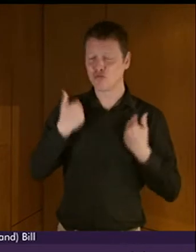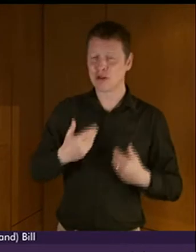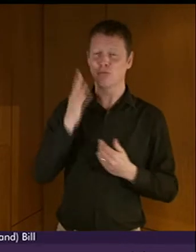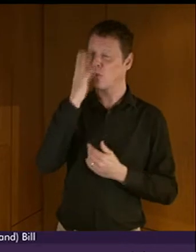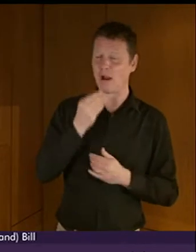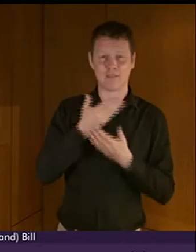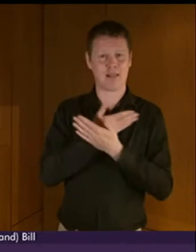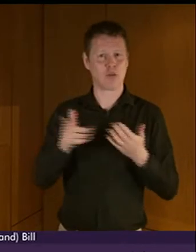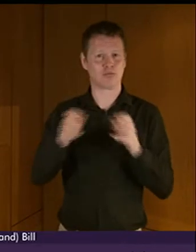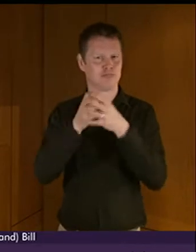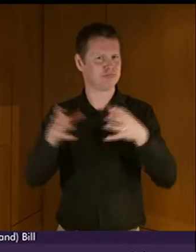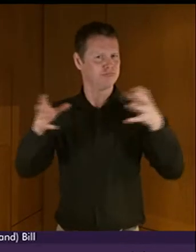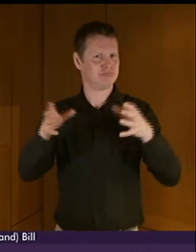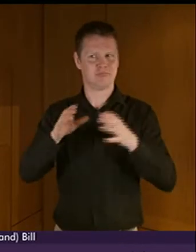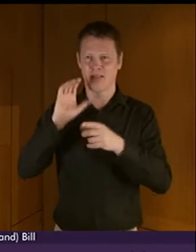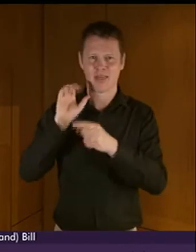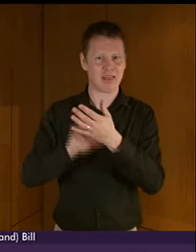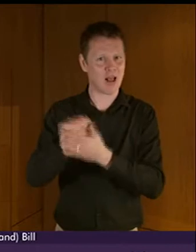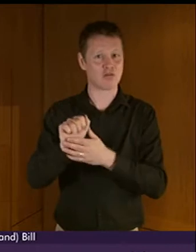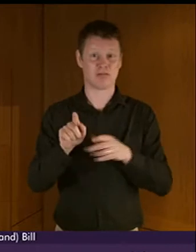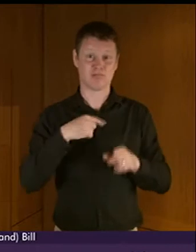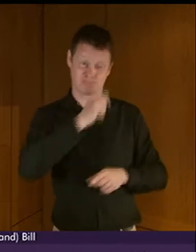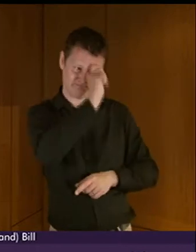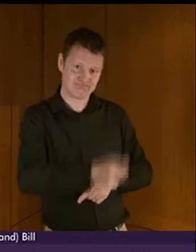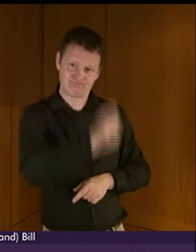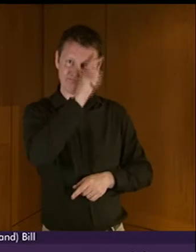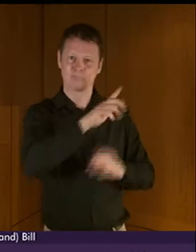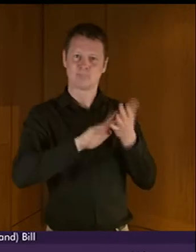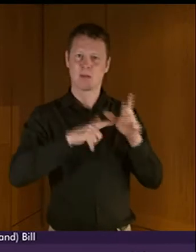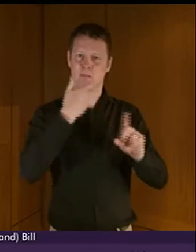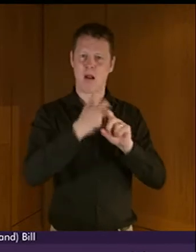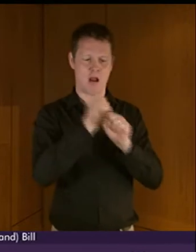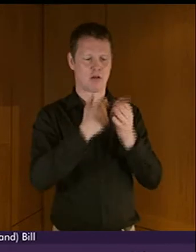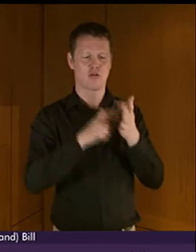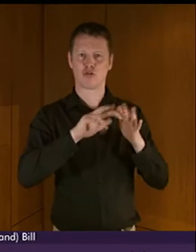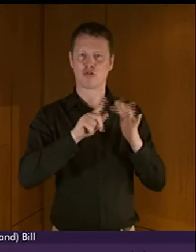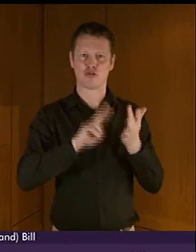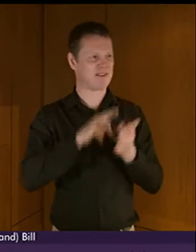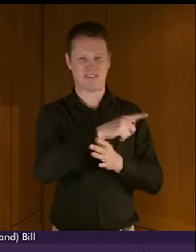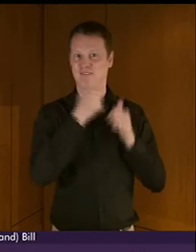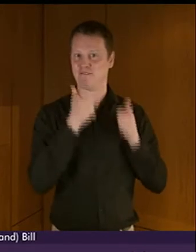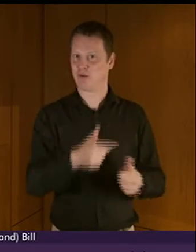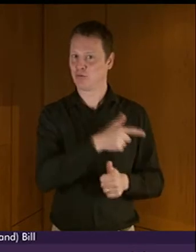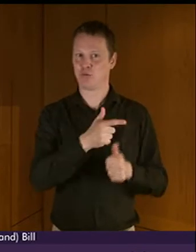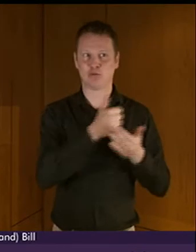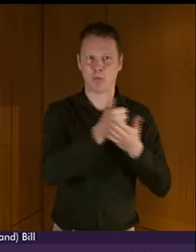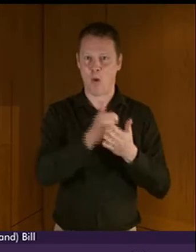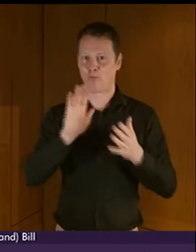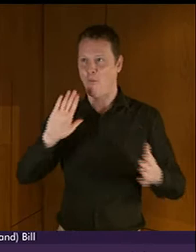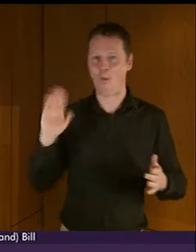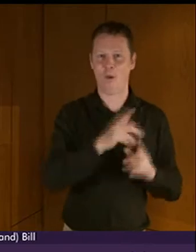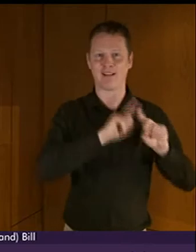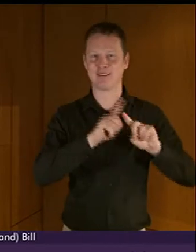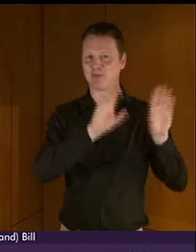also pay tribute to Mark Griffin for introducing this bill and securing support from members across the chamber. I